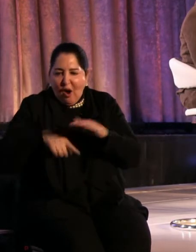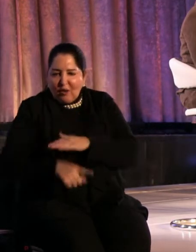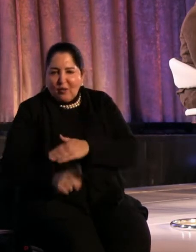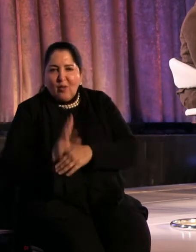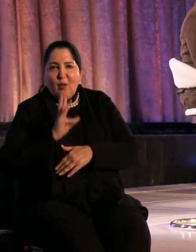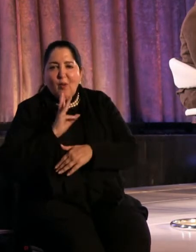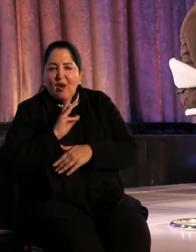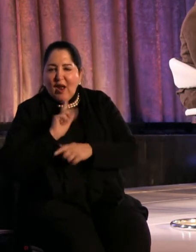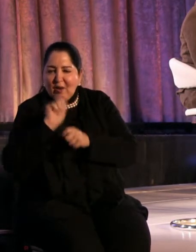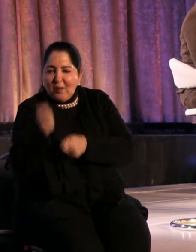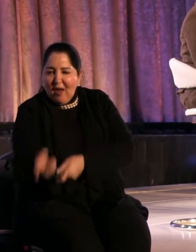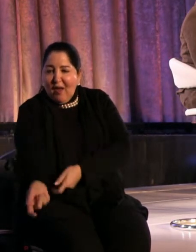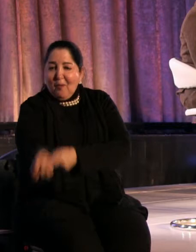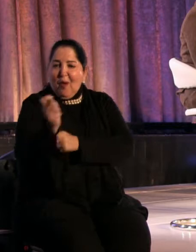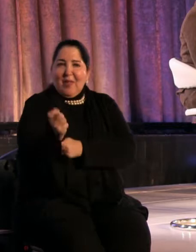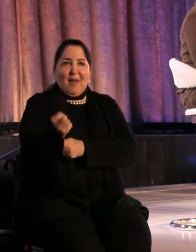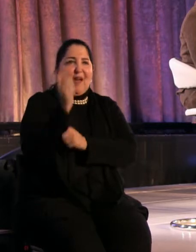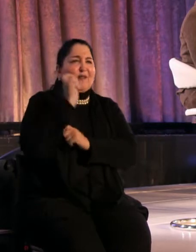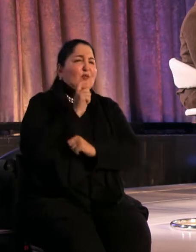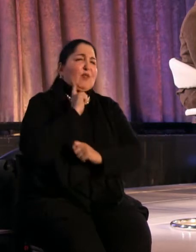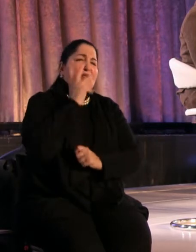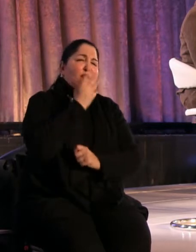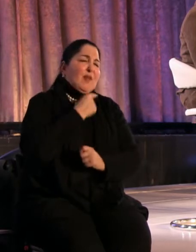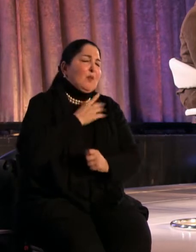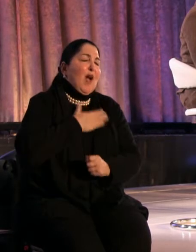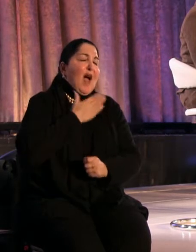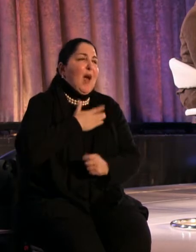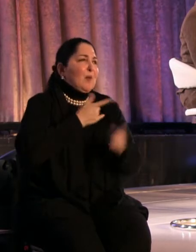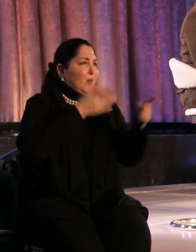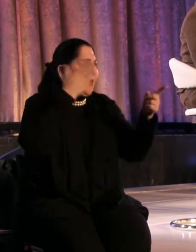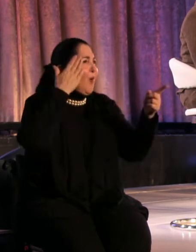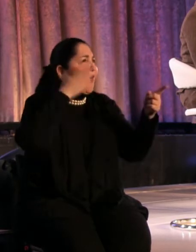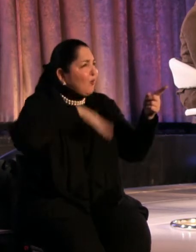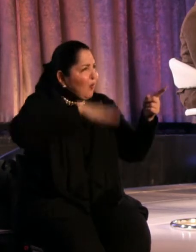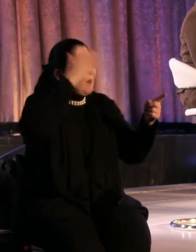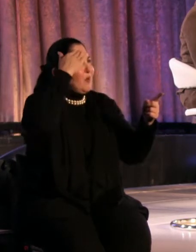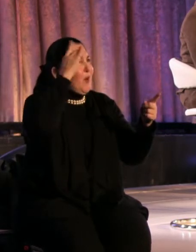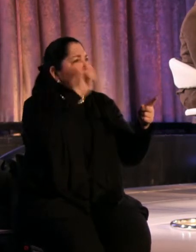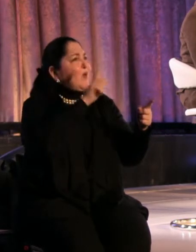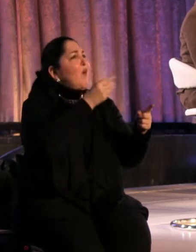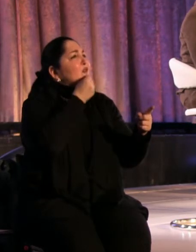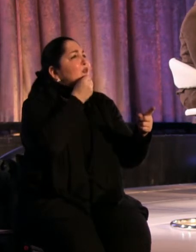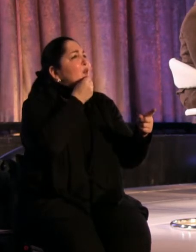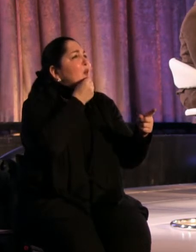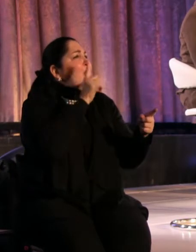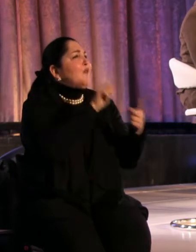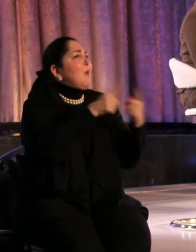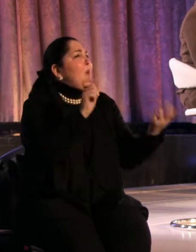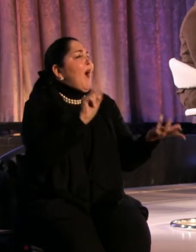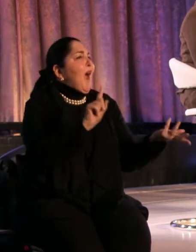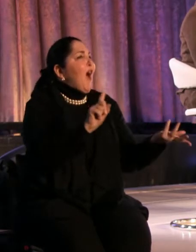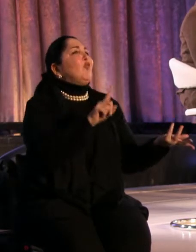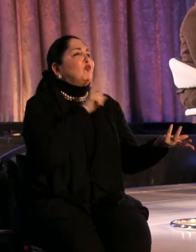lovely. I'm really happy you grew up knowing where your food comes from. Right on.